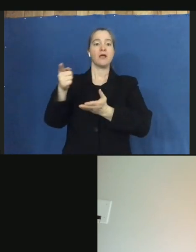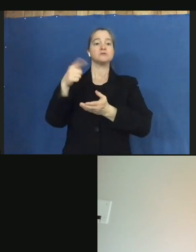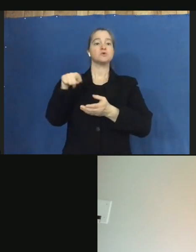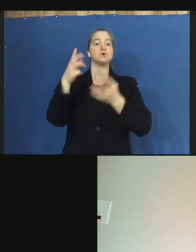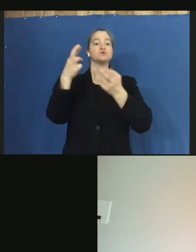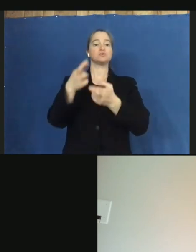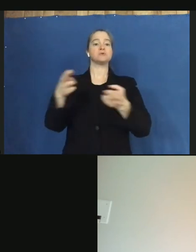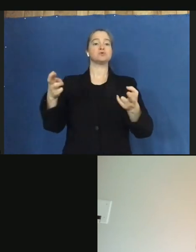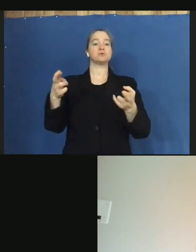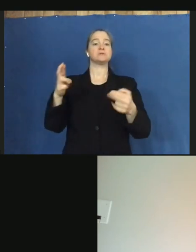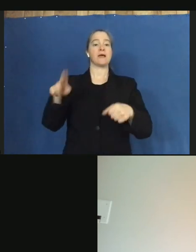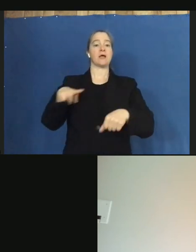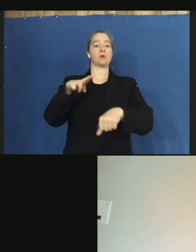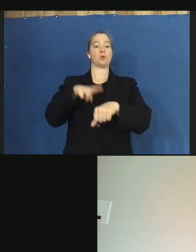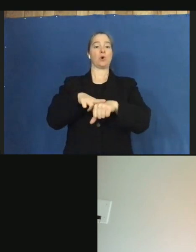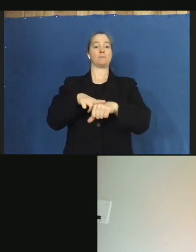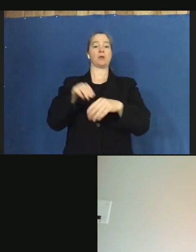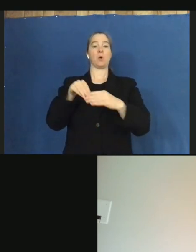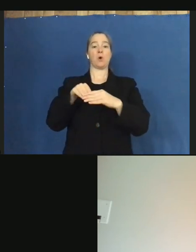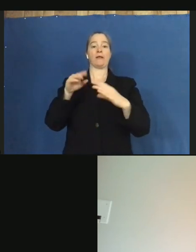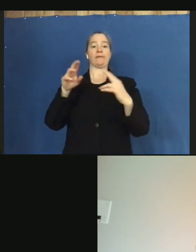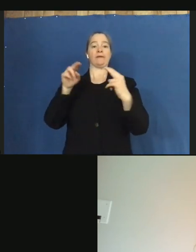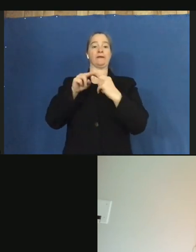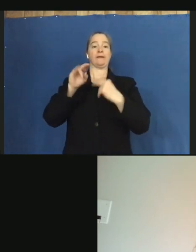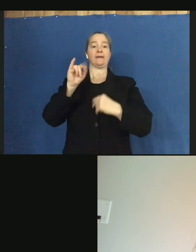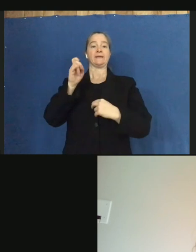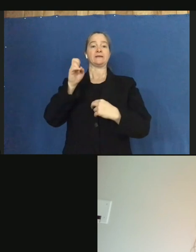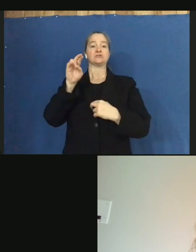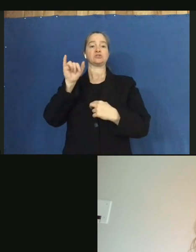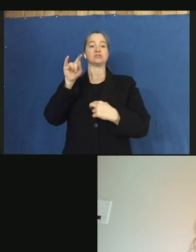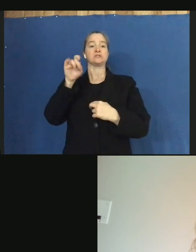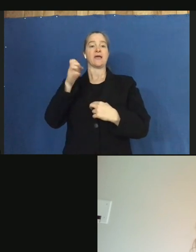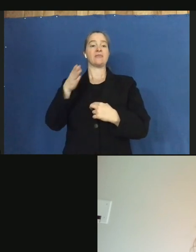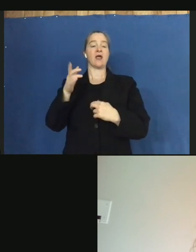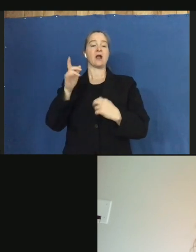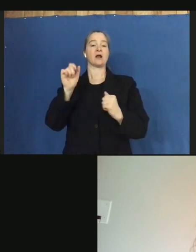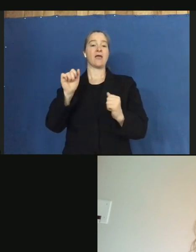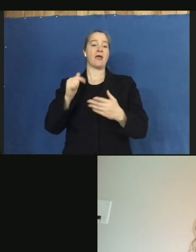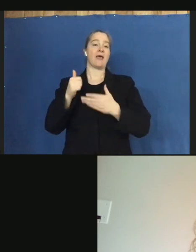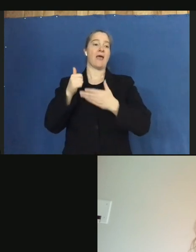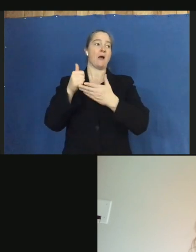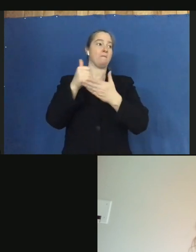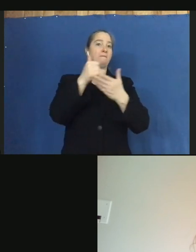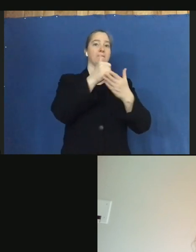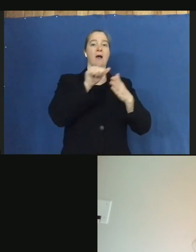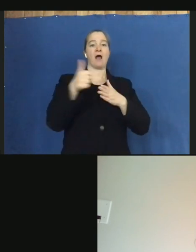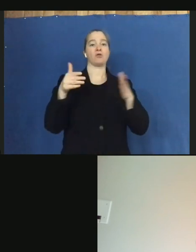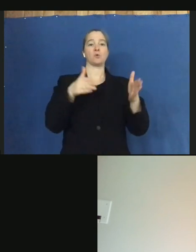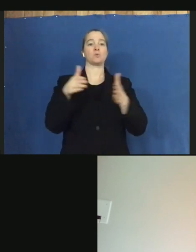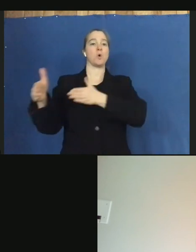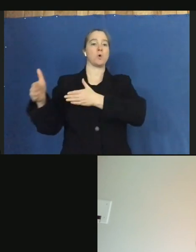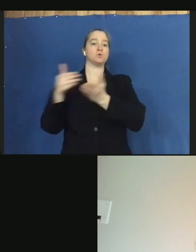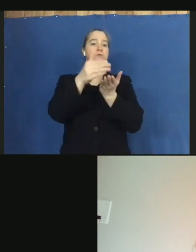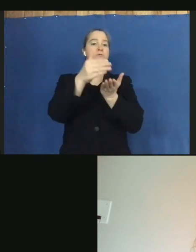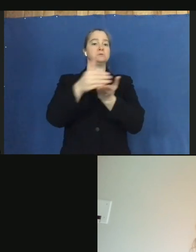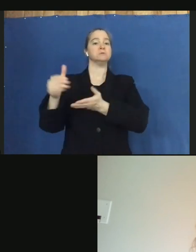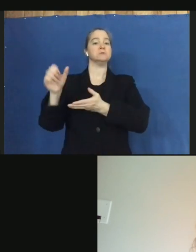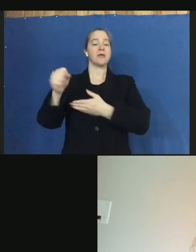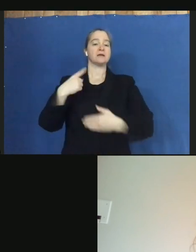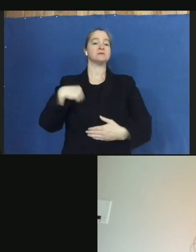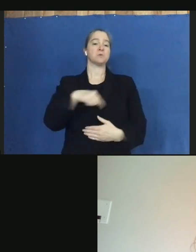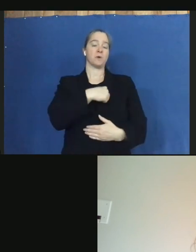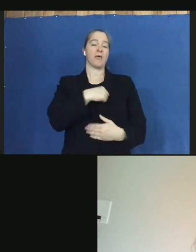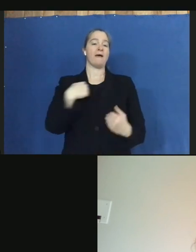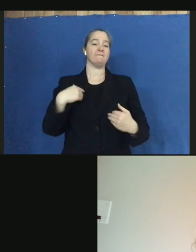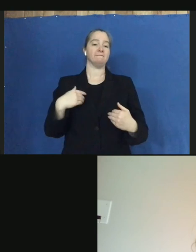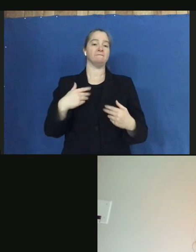that would normally be, I'd say, on the interstate there to move that up to have other covers, other areas. So, yes, we have staffed up. As far as are